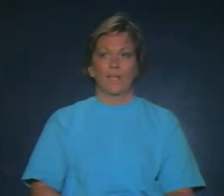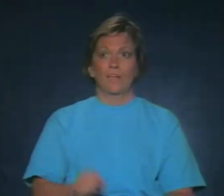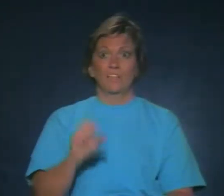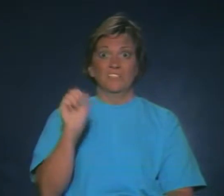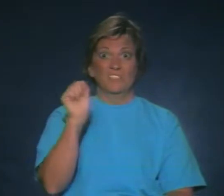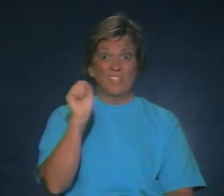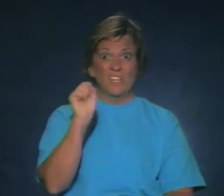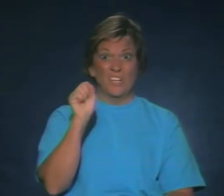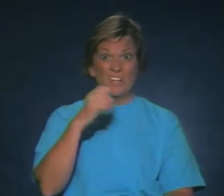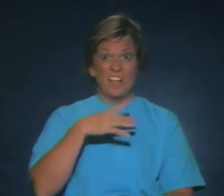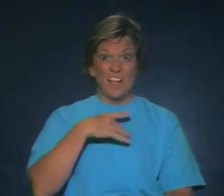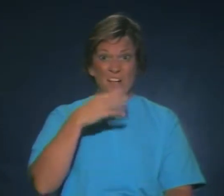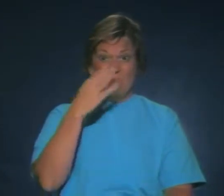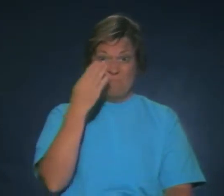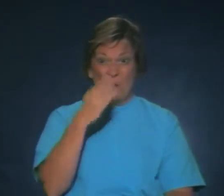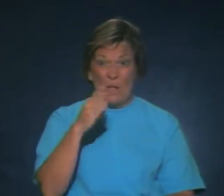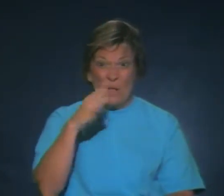She likes blue cake.